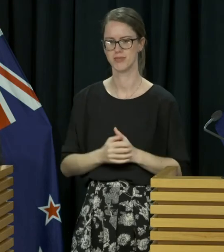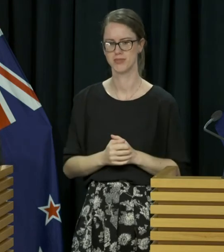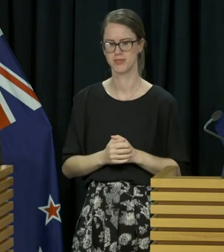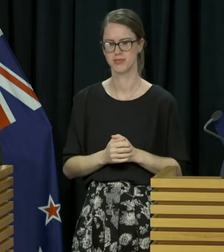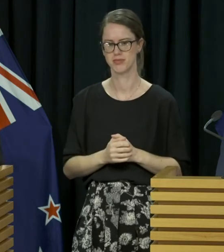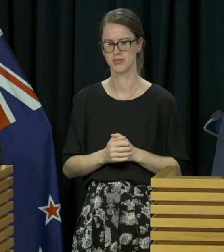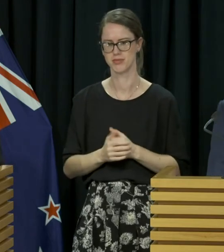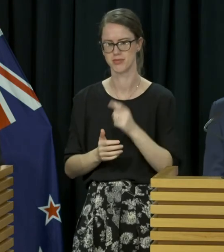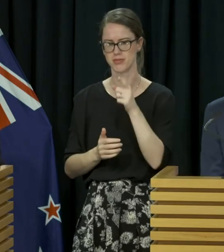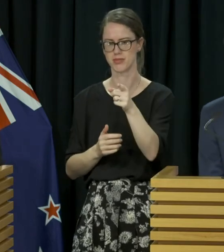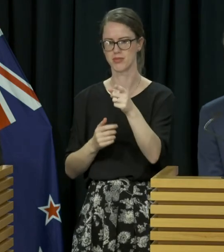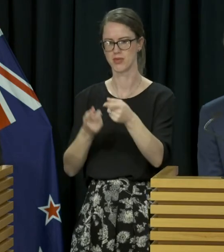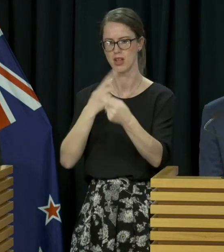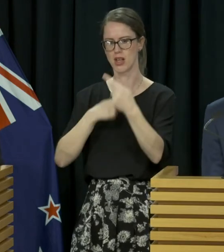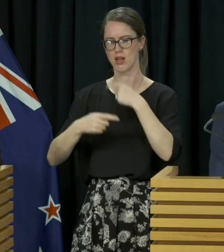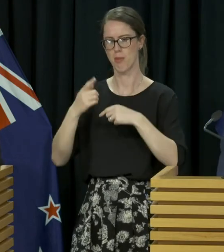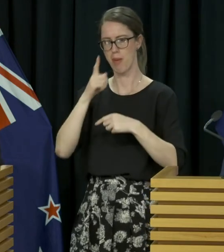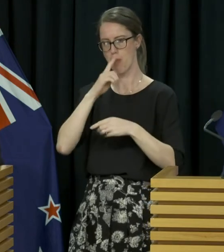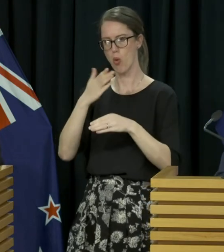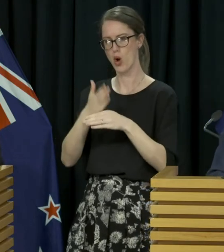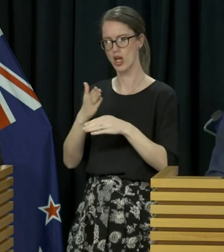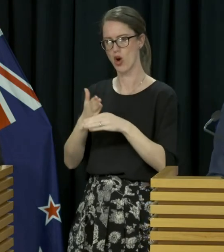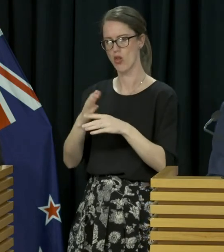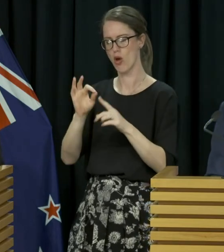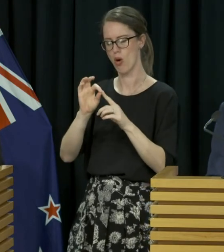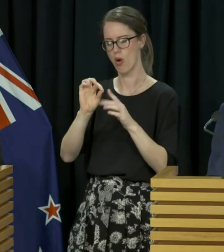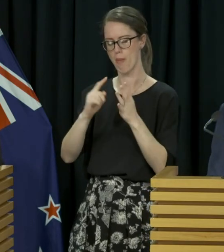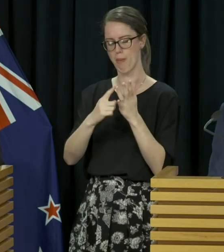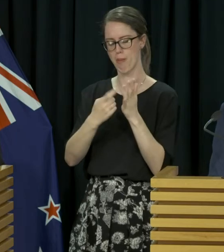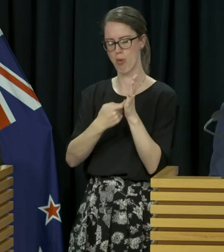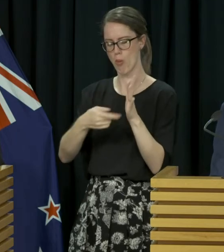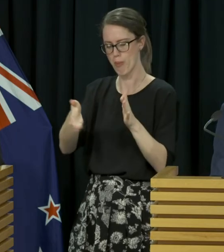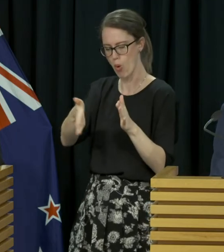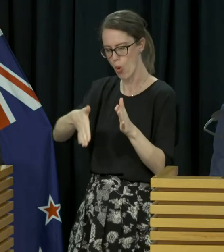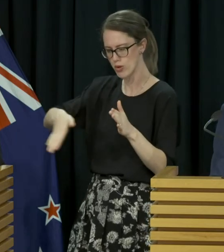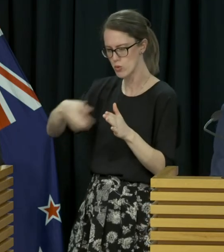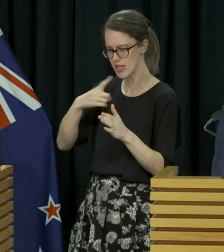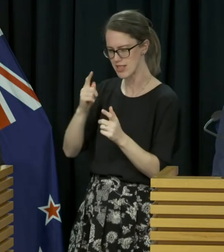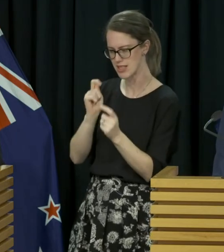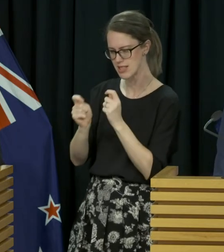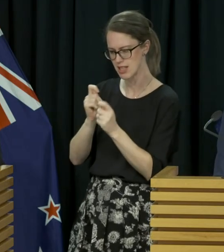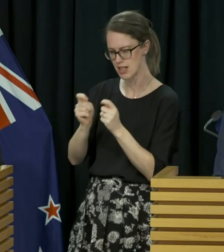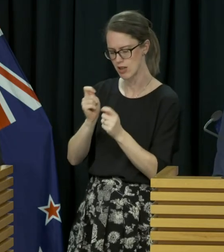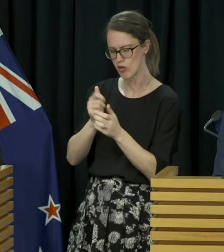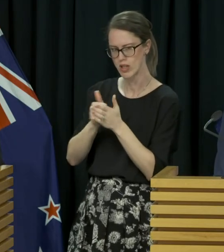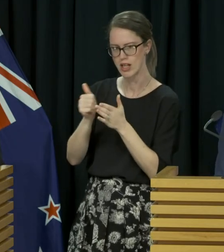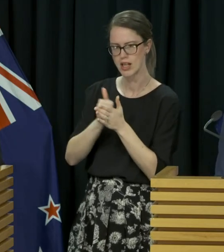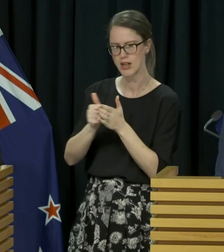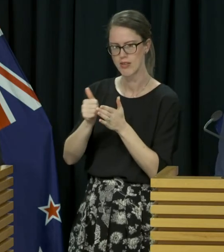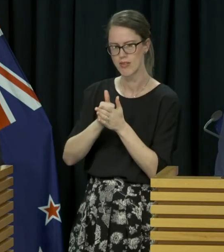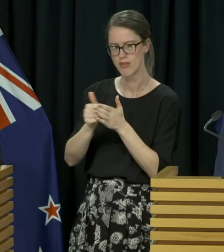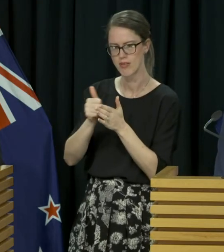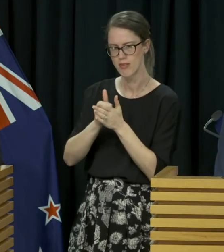Going back to port workers, you did mention that we're being tested frequently, but why are they being